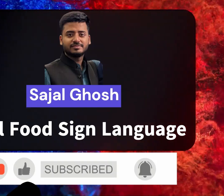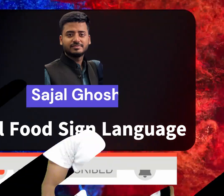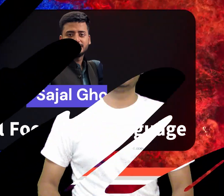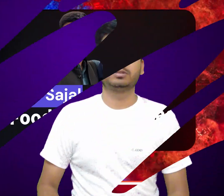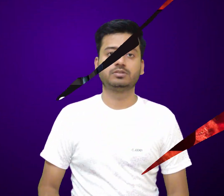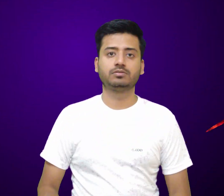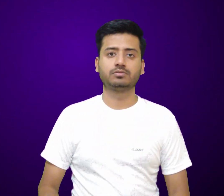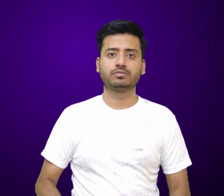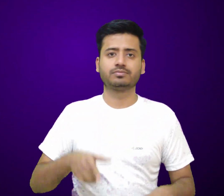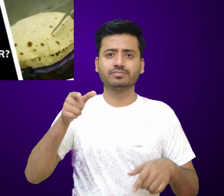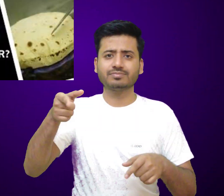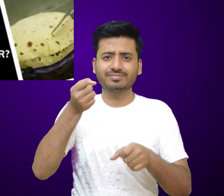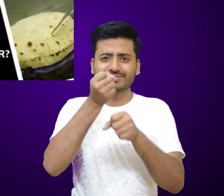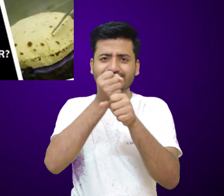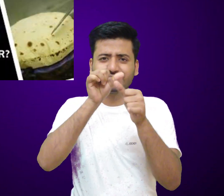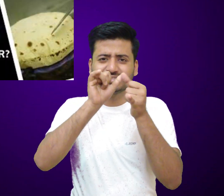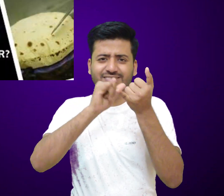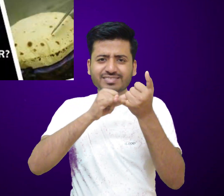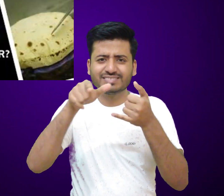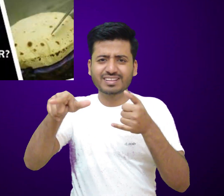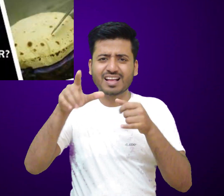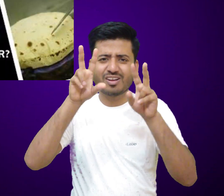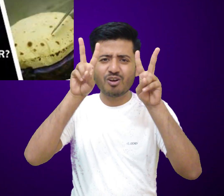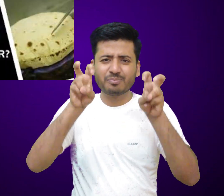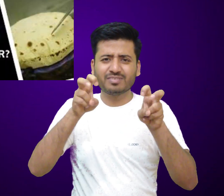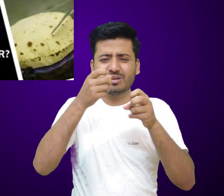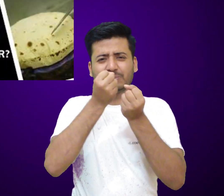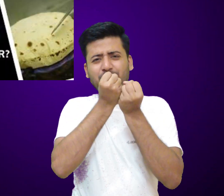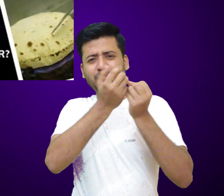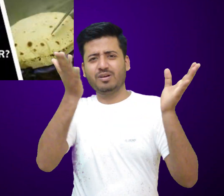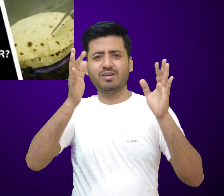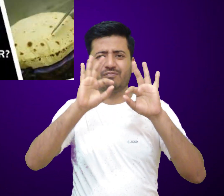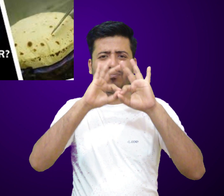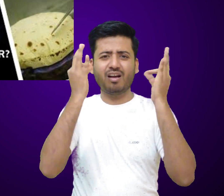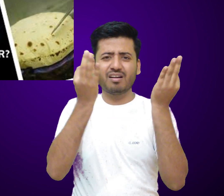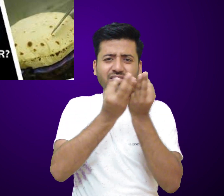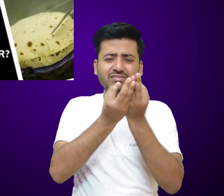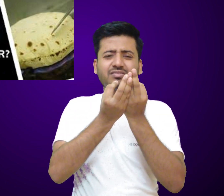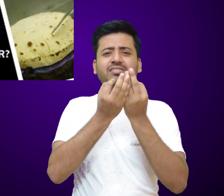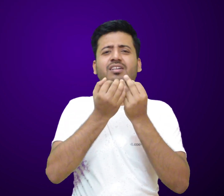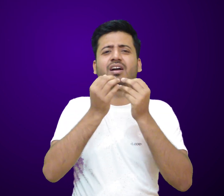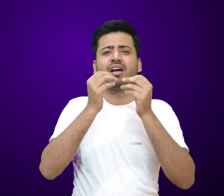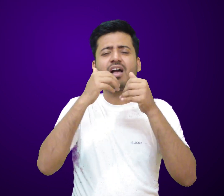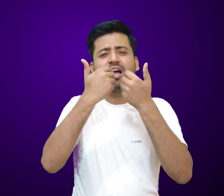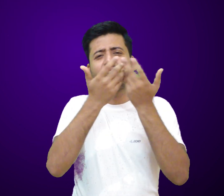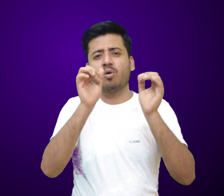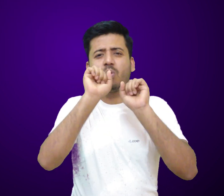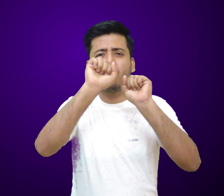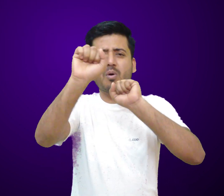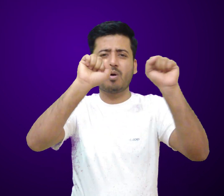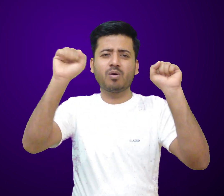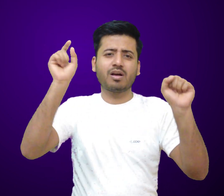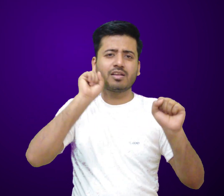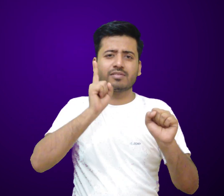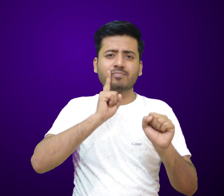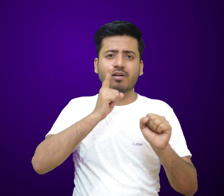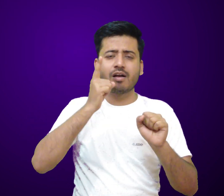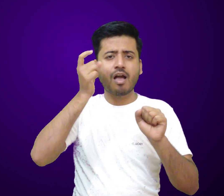If your gas stove flame is orange when cooking roti, it indicates incomplete combustion of gas, which can be dangerous and